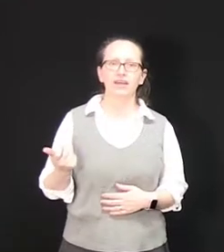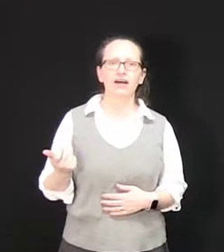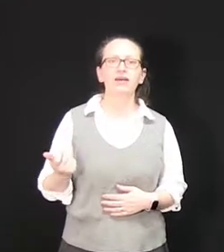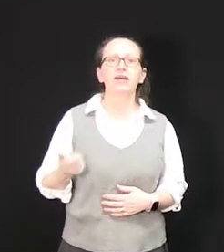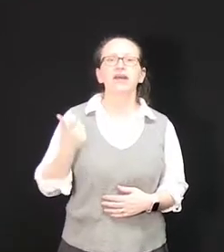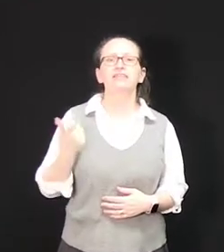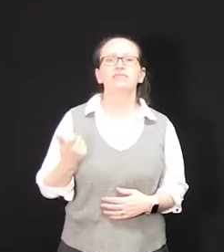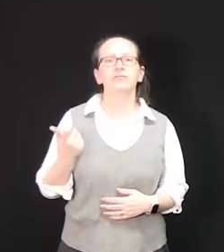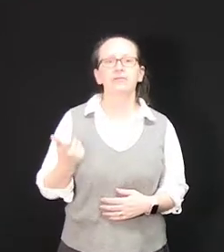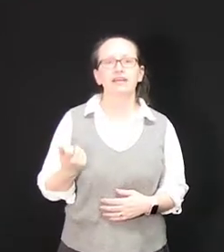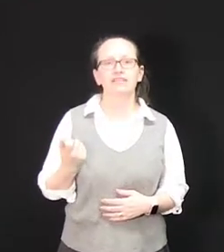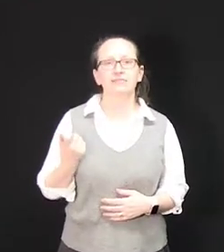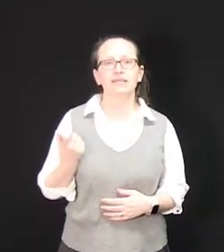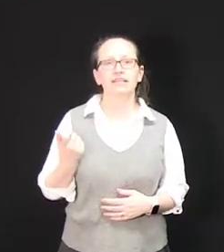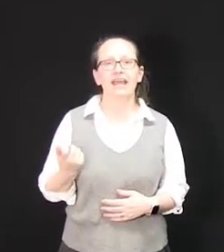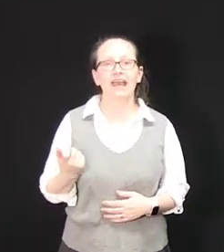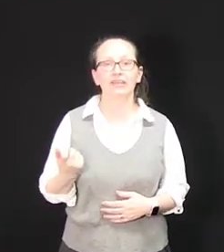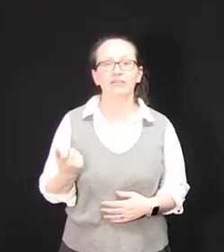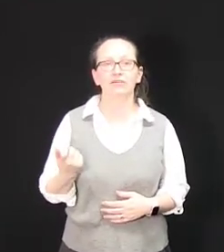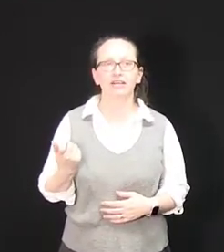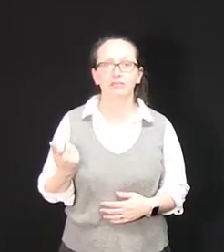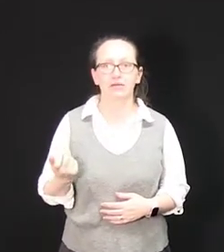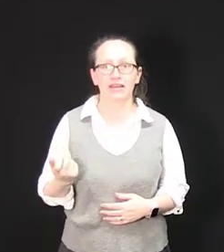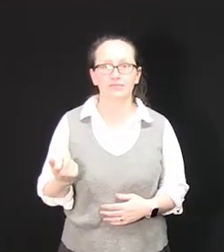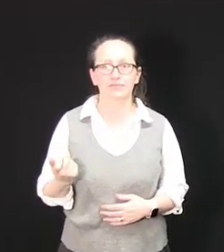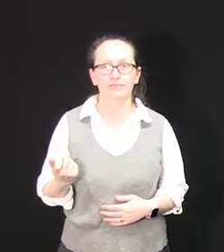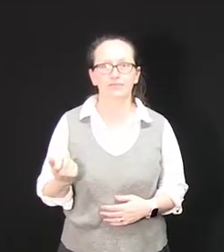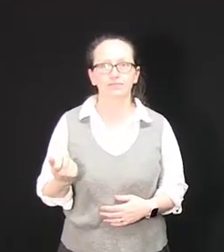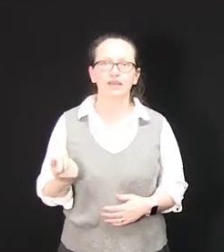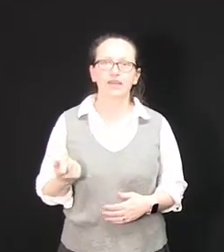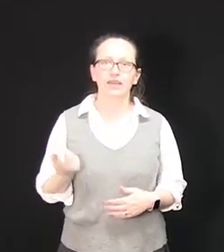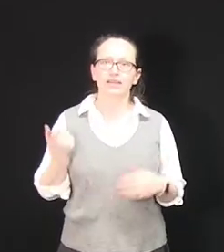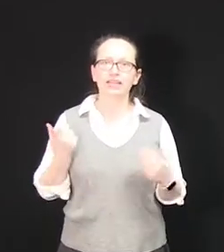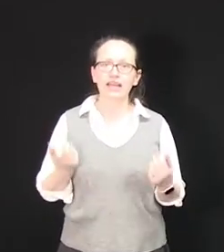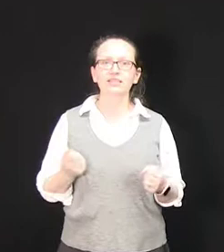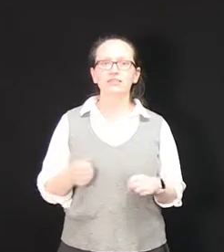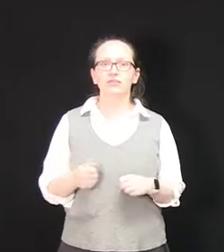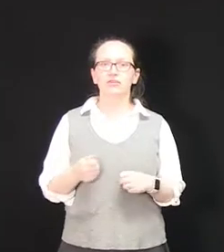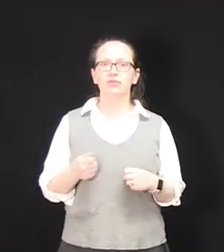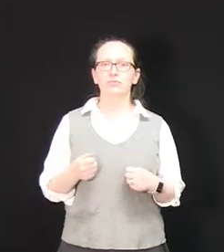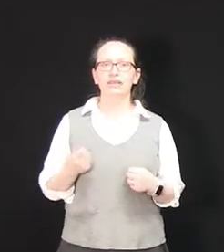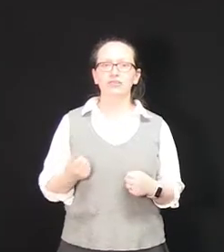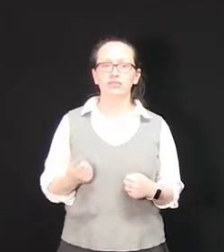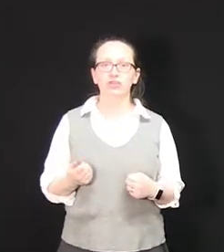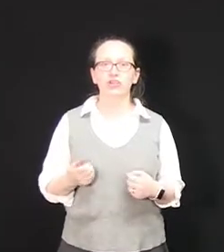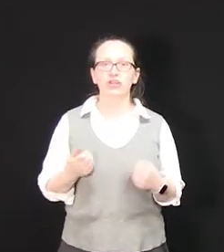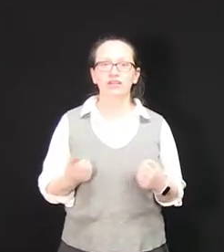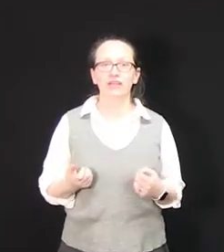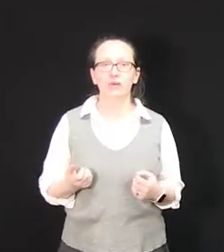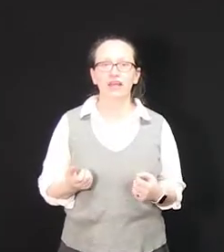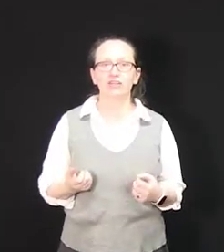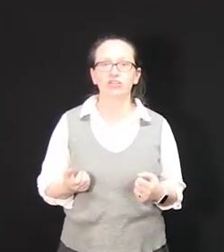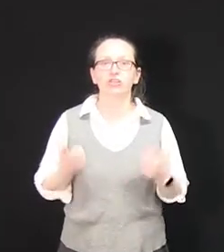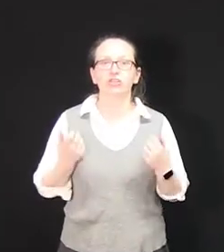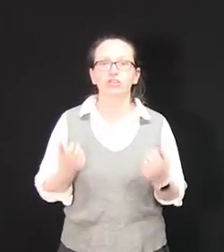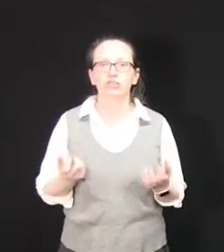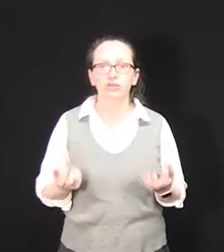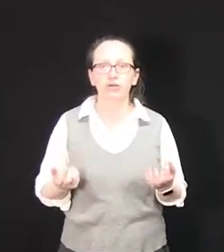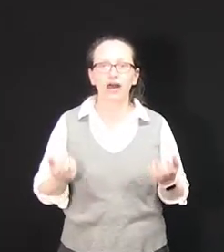are and different ways that we can categorize waves. Next you'll be introduced to an equation to describe